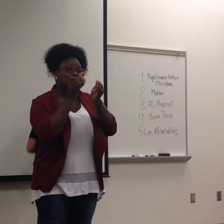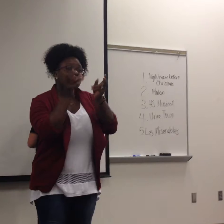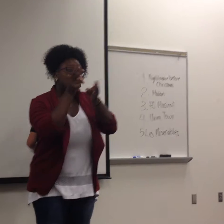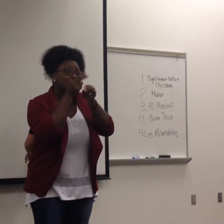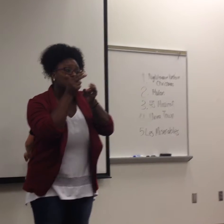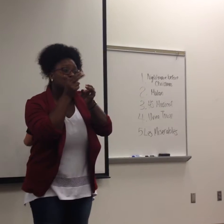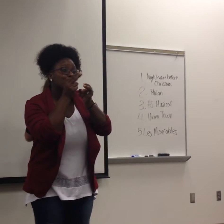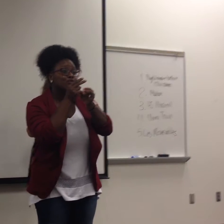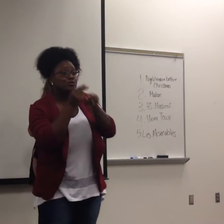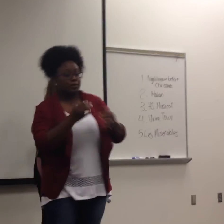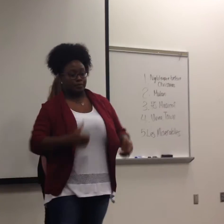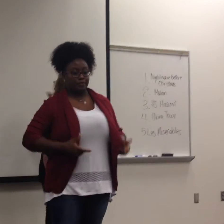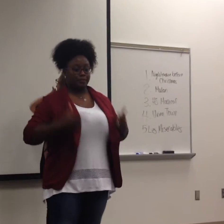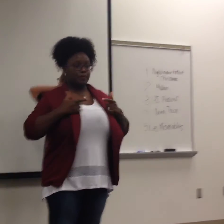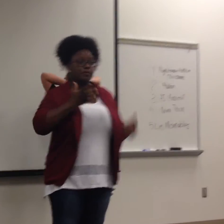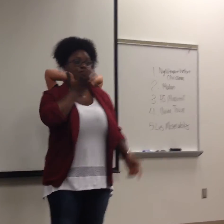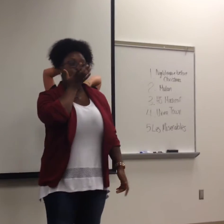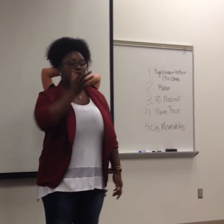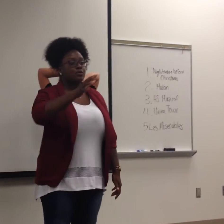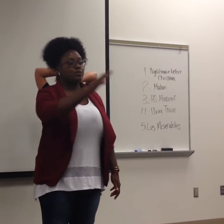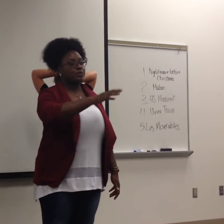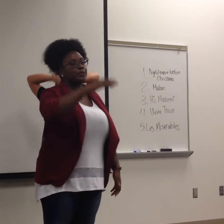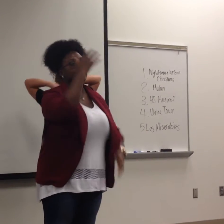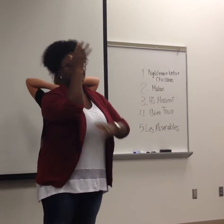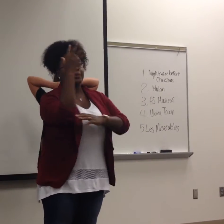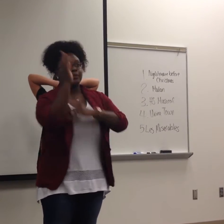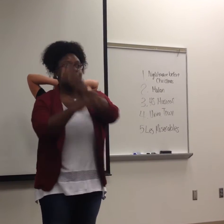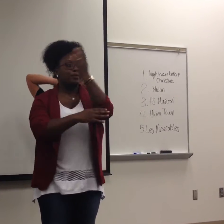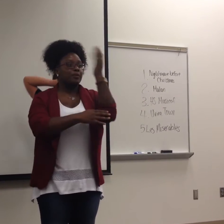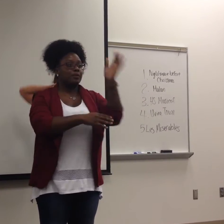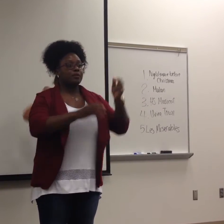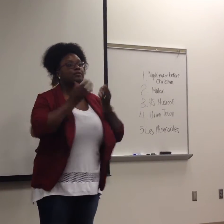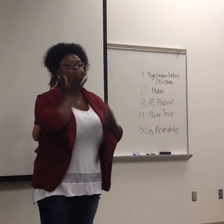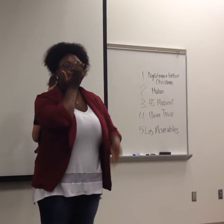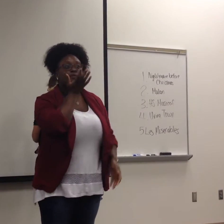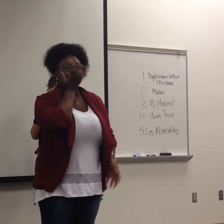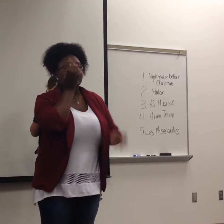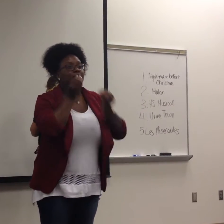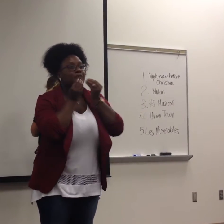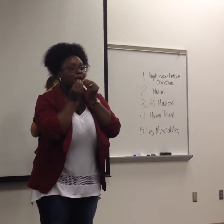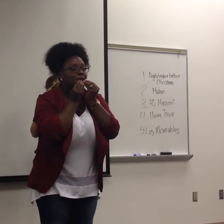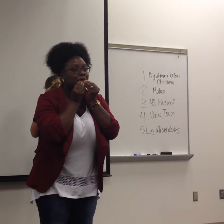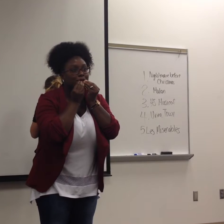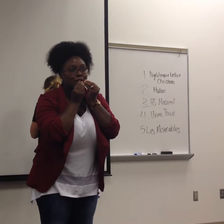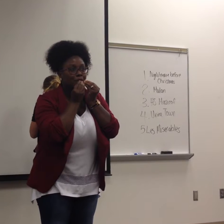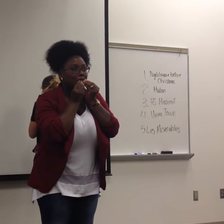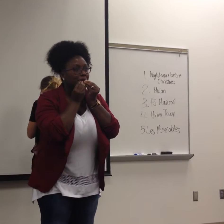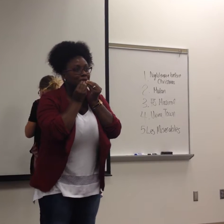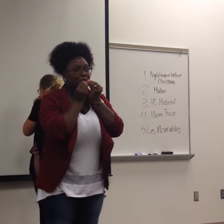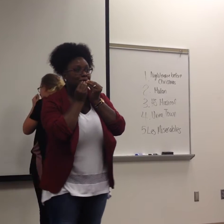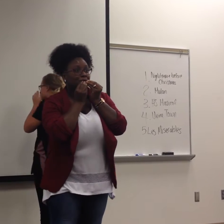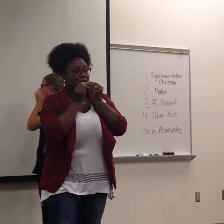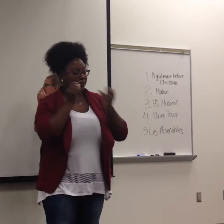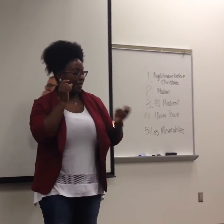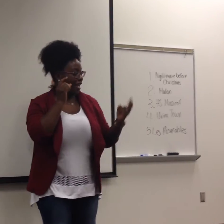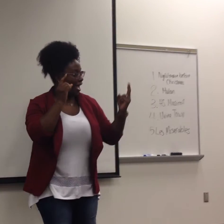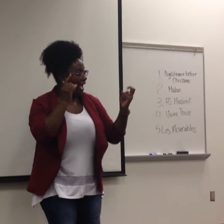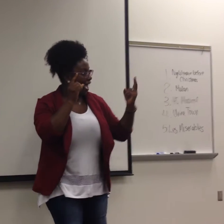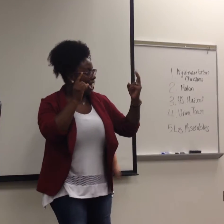A little bunny in the meadow Is nibbling grass without a care He's